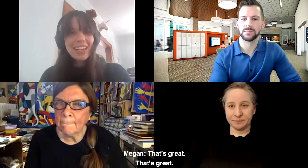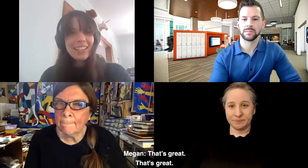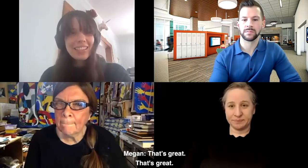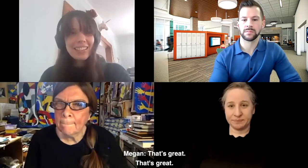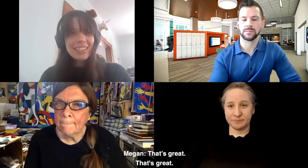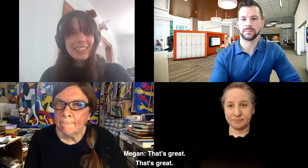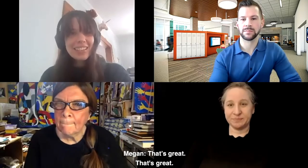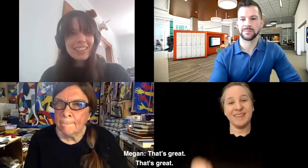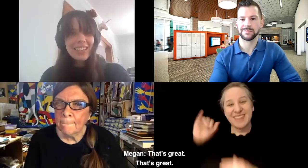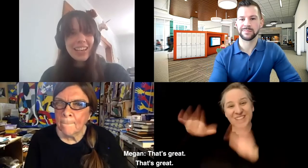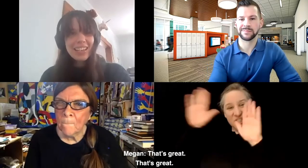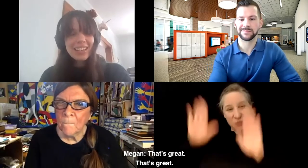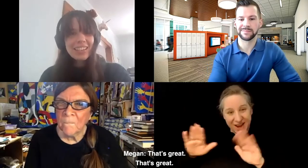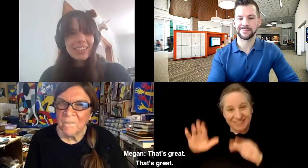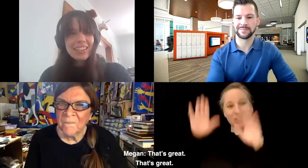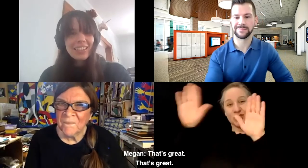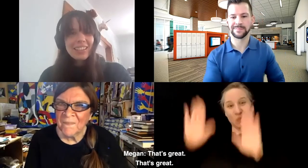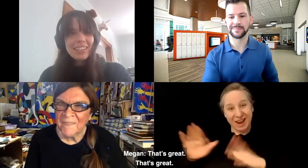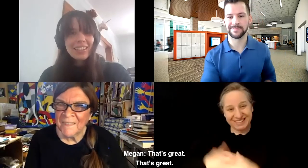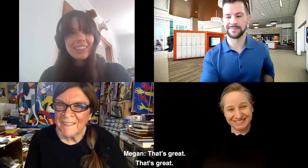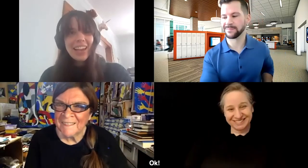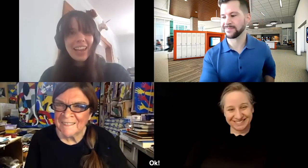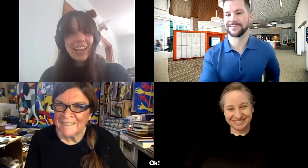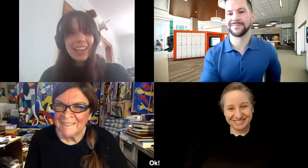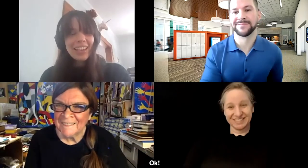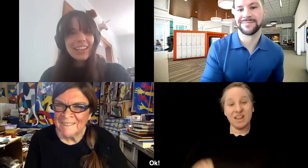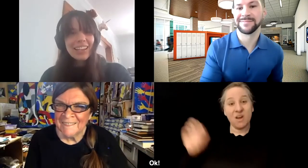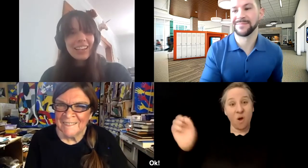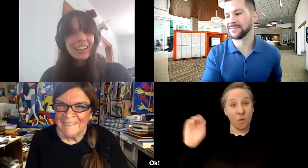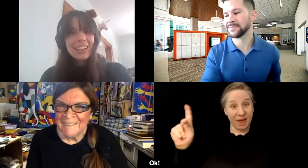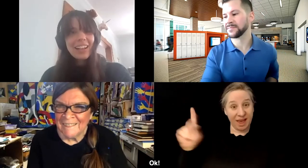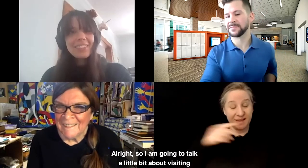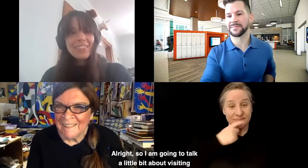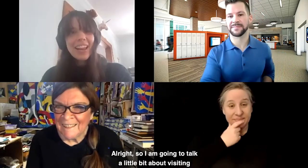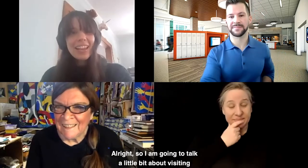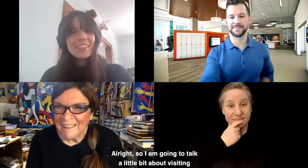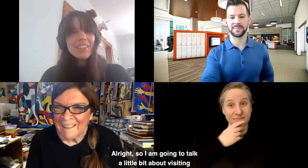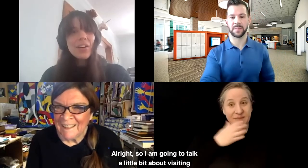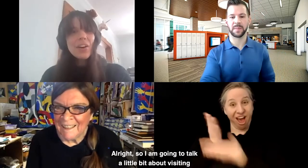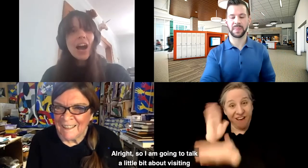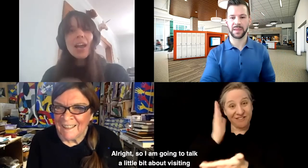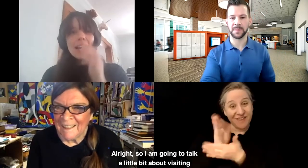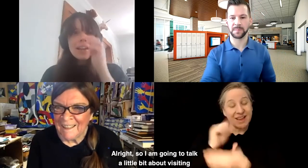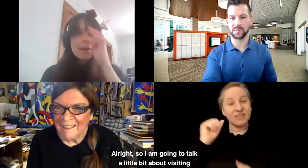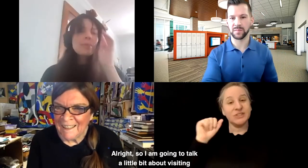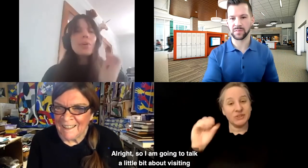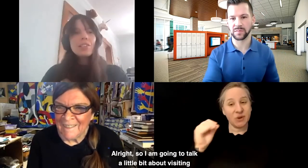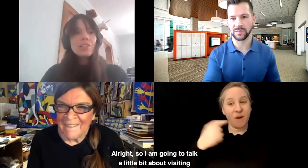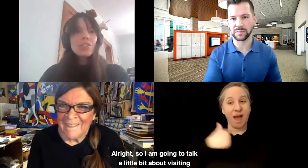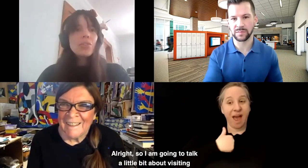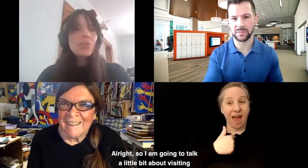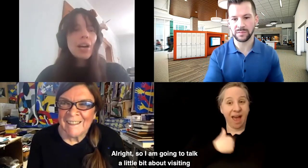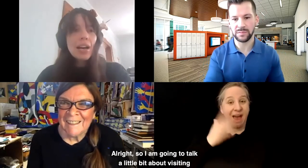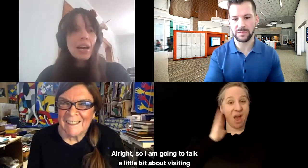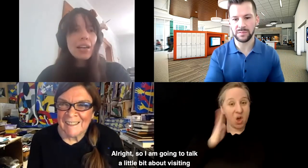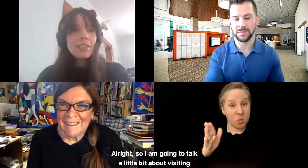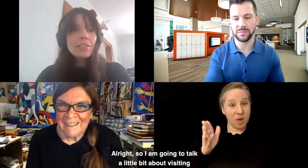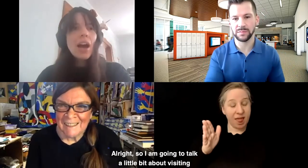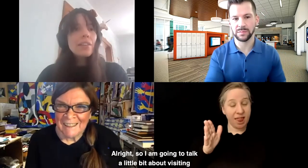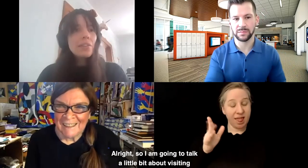That's great. That's great. Okay. All right. So I am going to